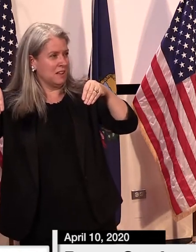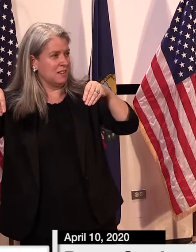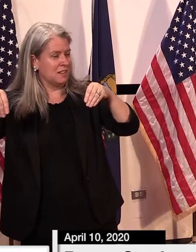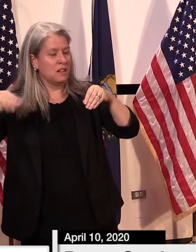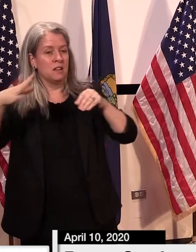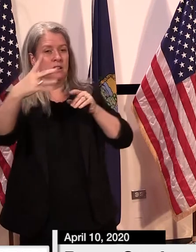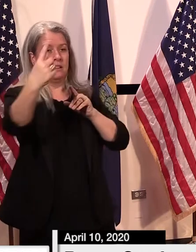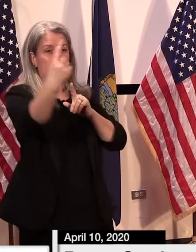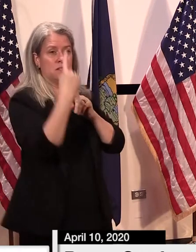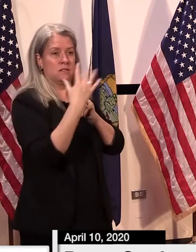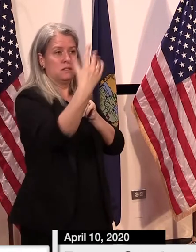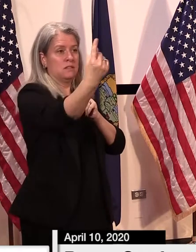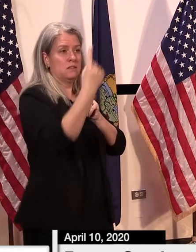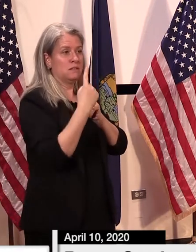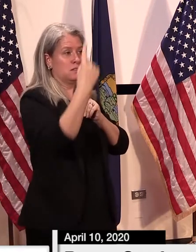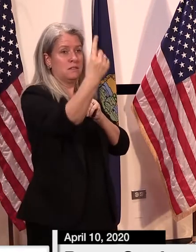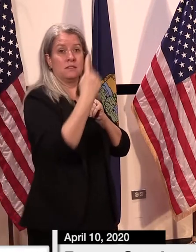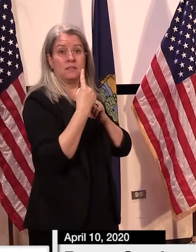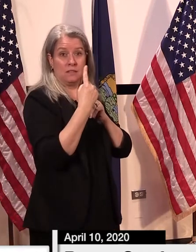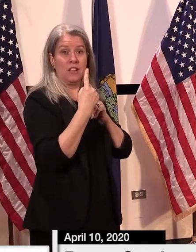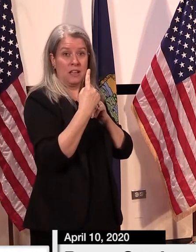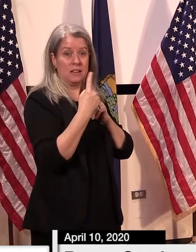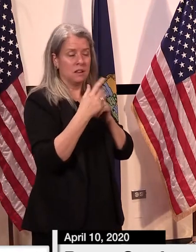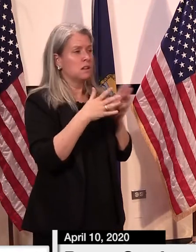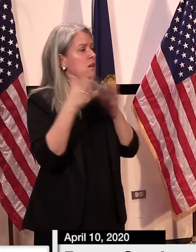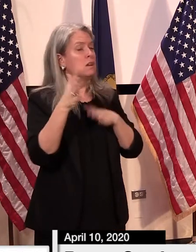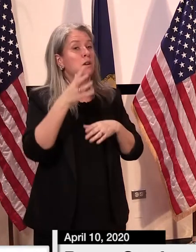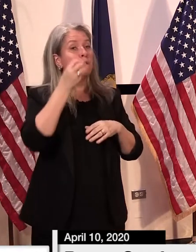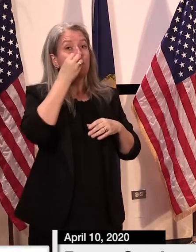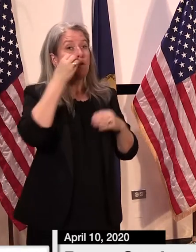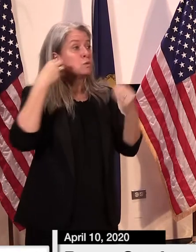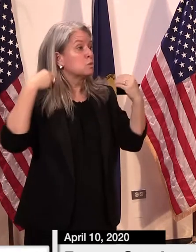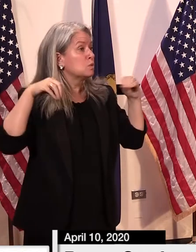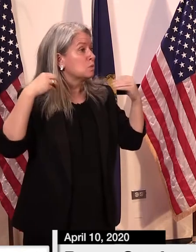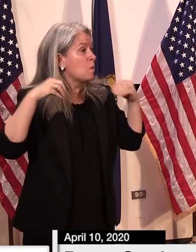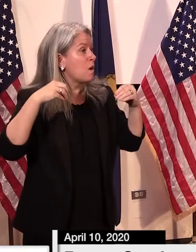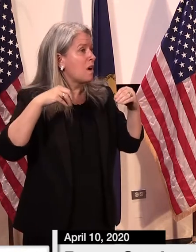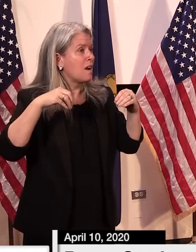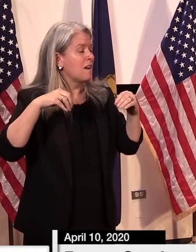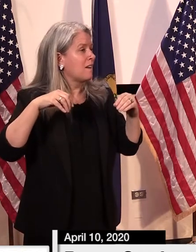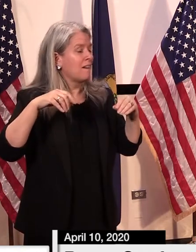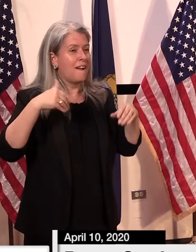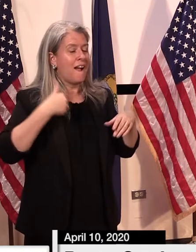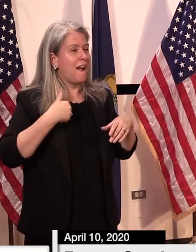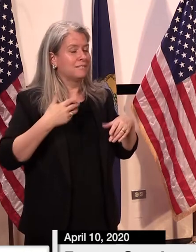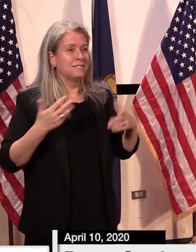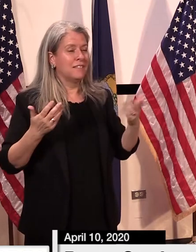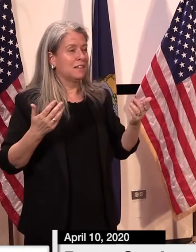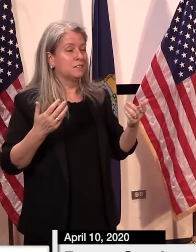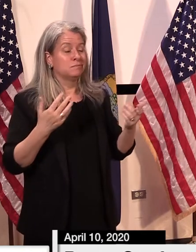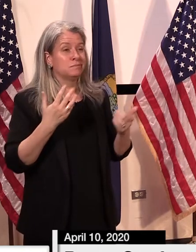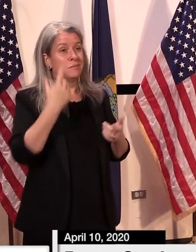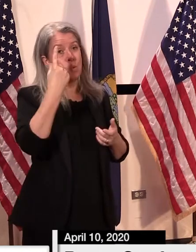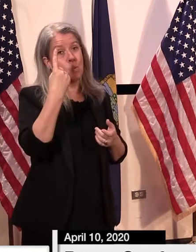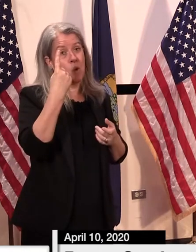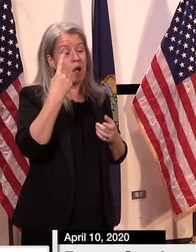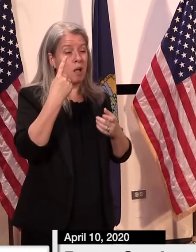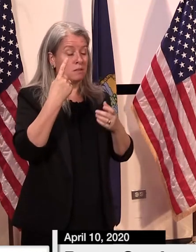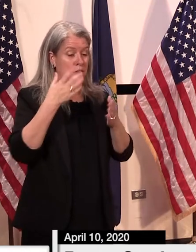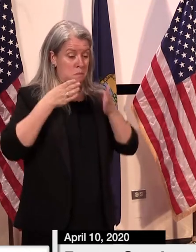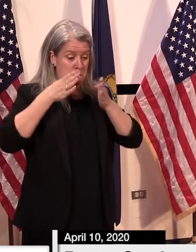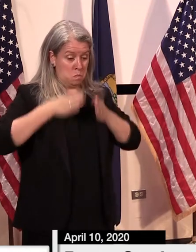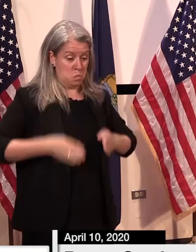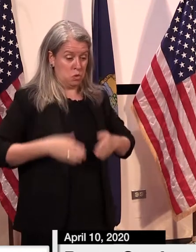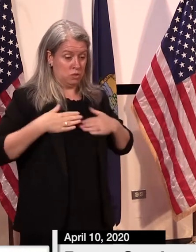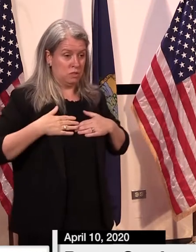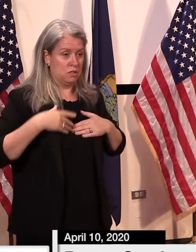an individual. Whereas in a grocery store, uh, you have, uh, probably, uh, one person for every